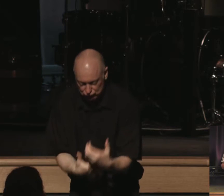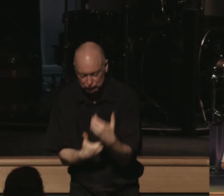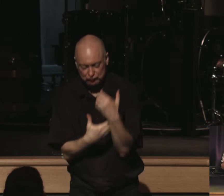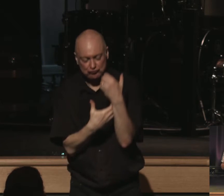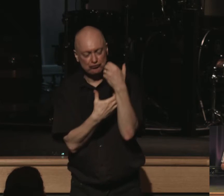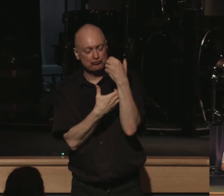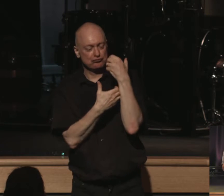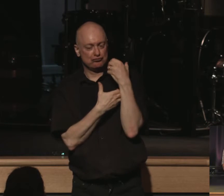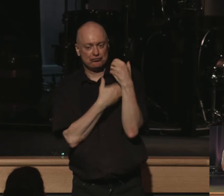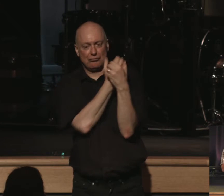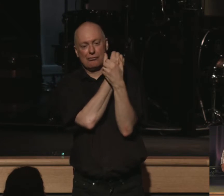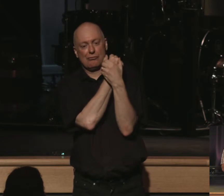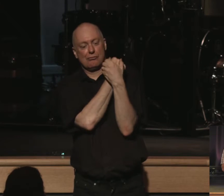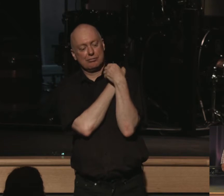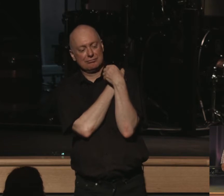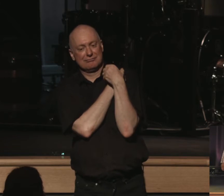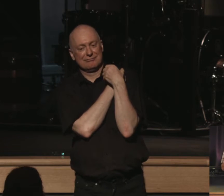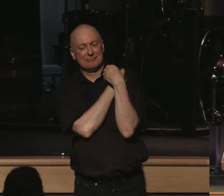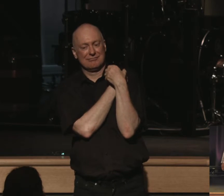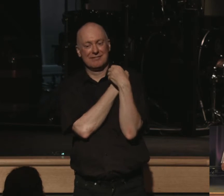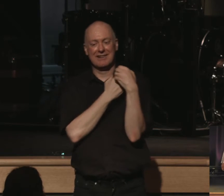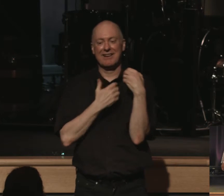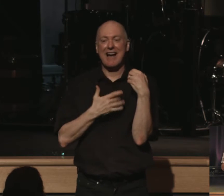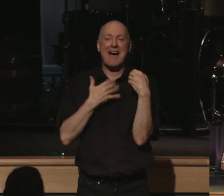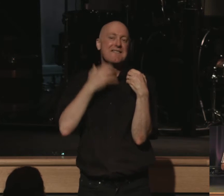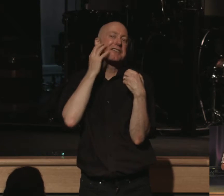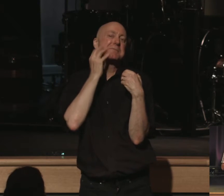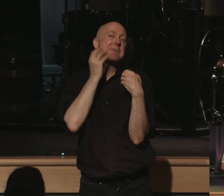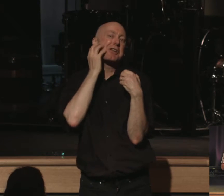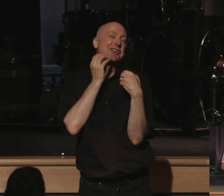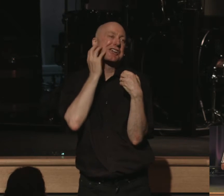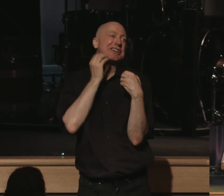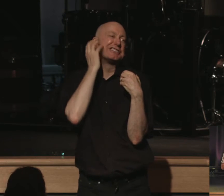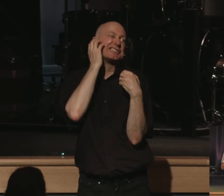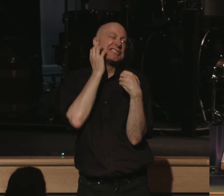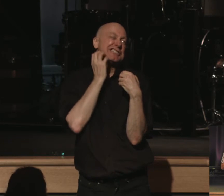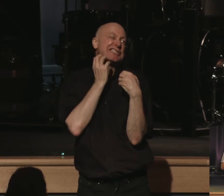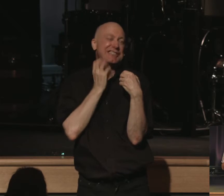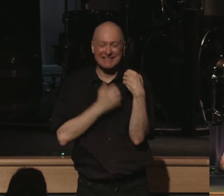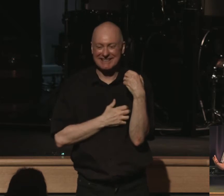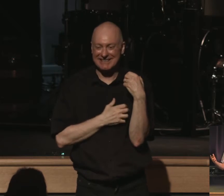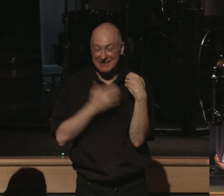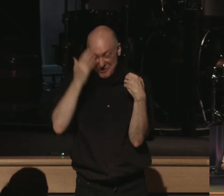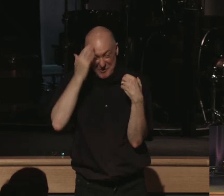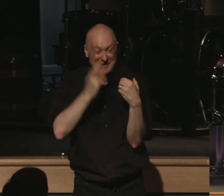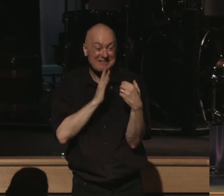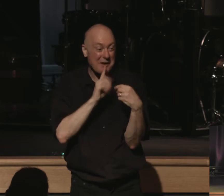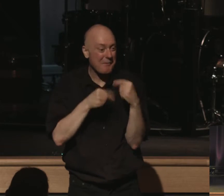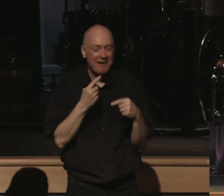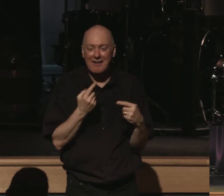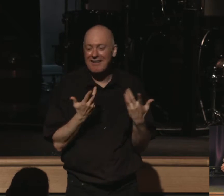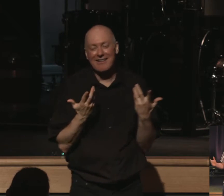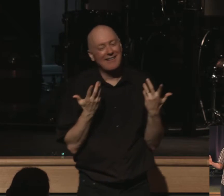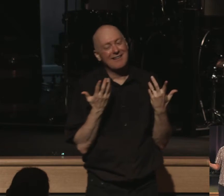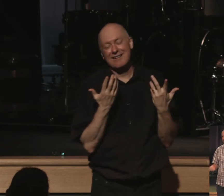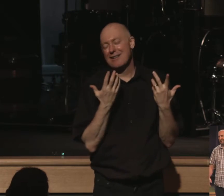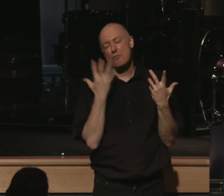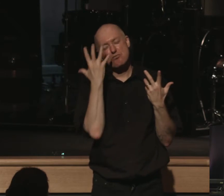and put against his shoulder and I could feel the scratchiness of his beard. You know what I'm about? There's no feeling like that.